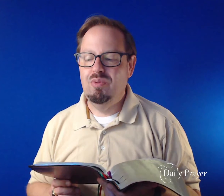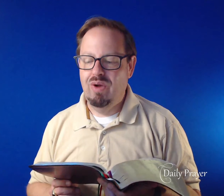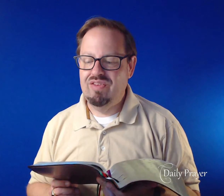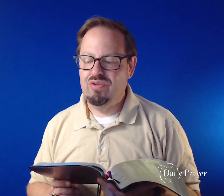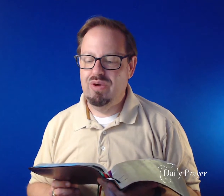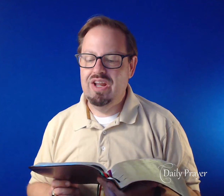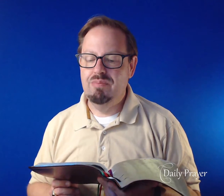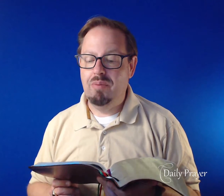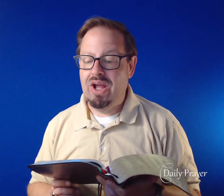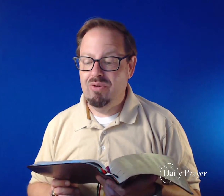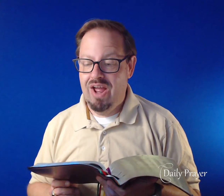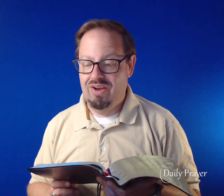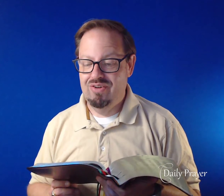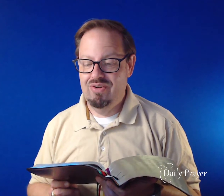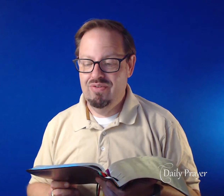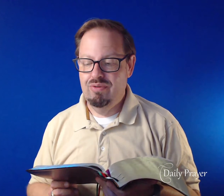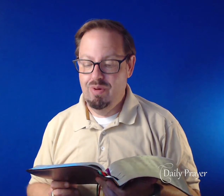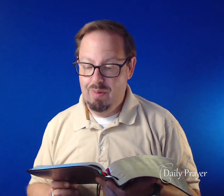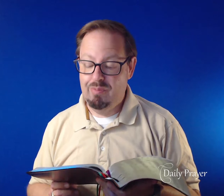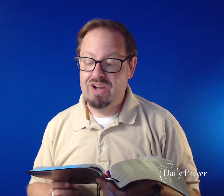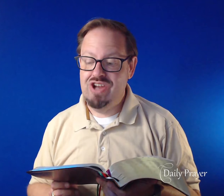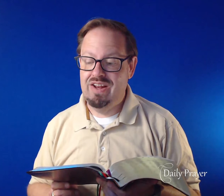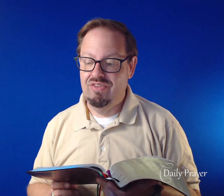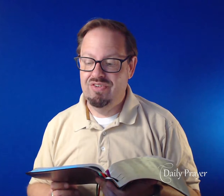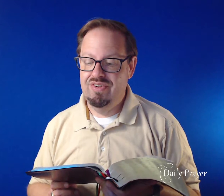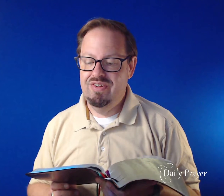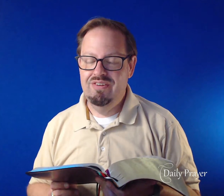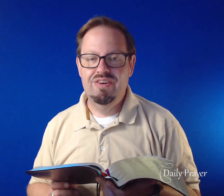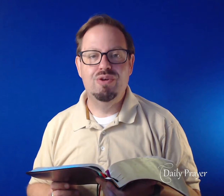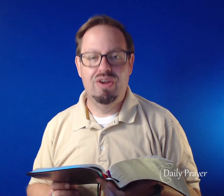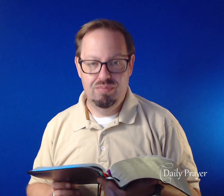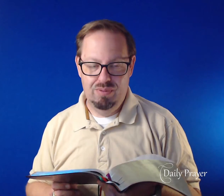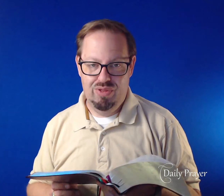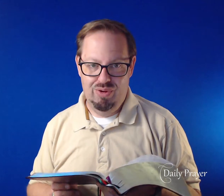write this greeting by my own hand. Remember my chains. Grace be with you.